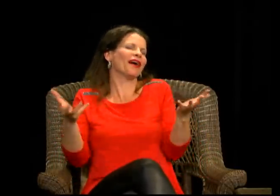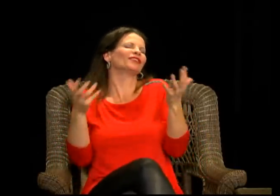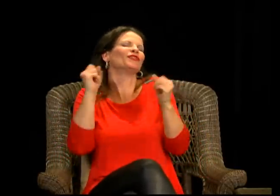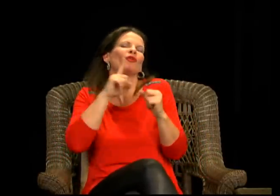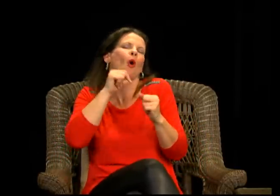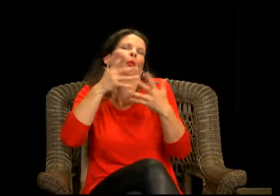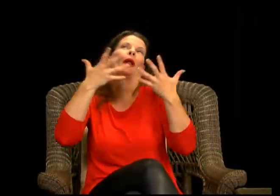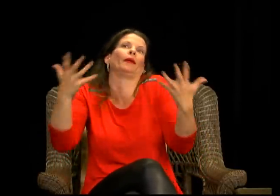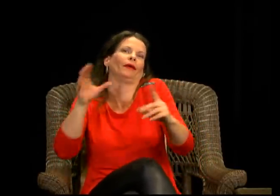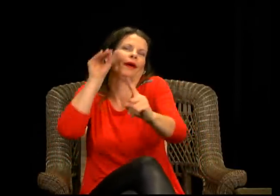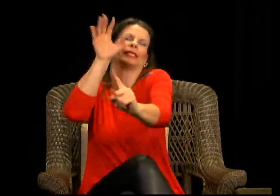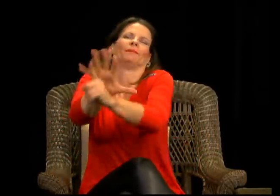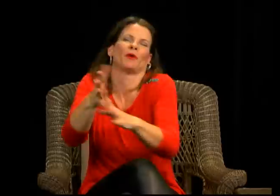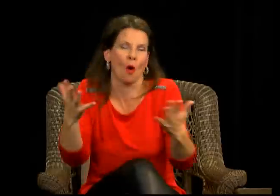um,